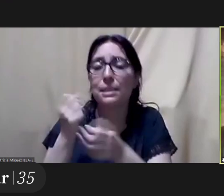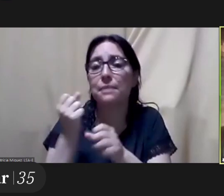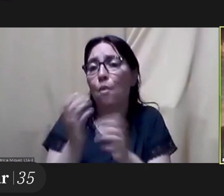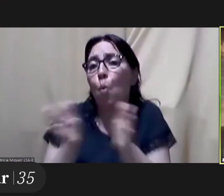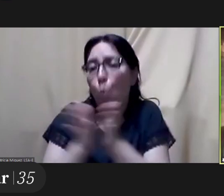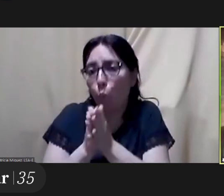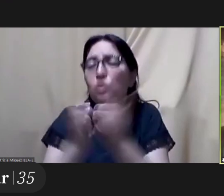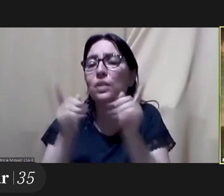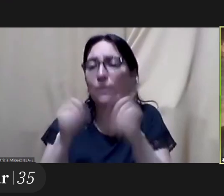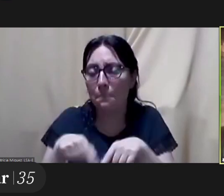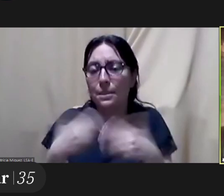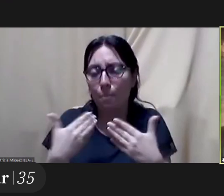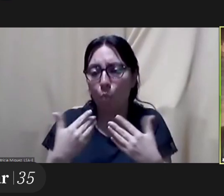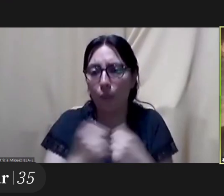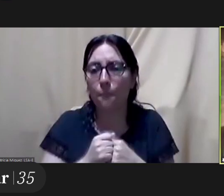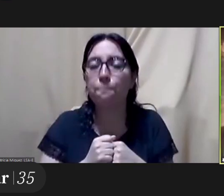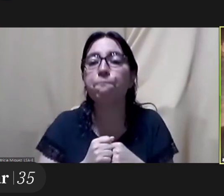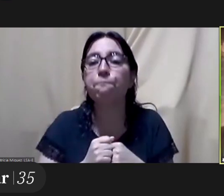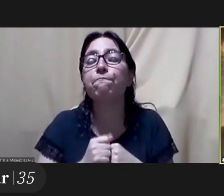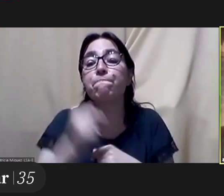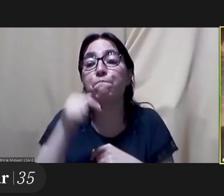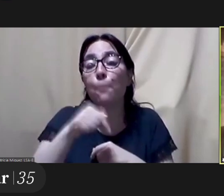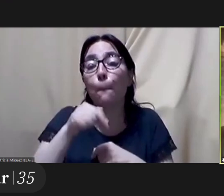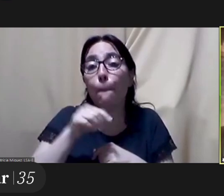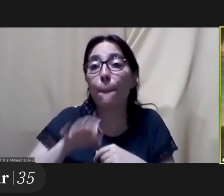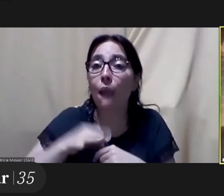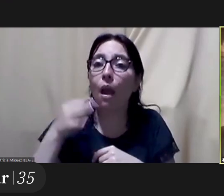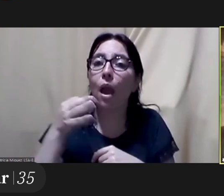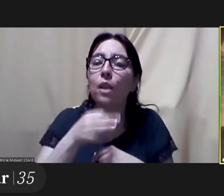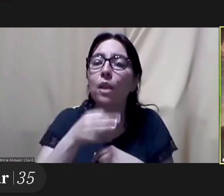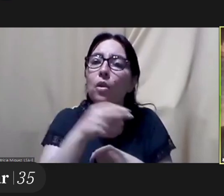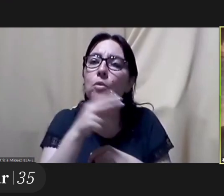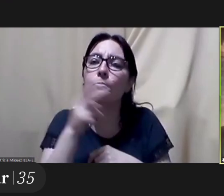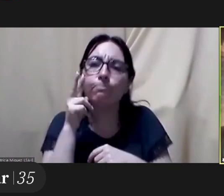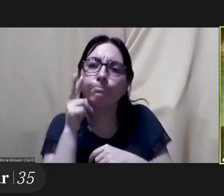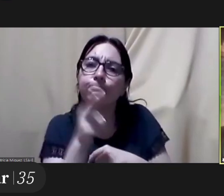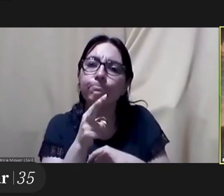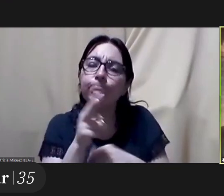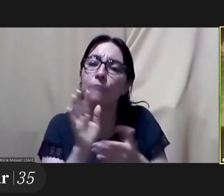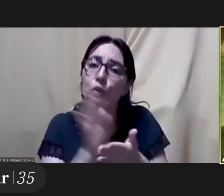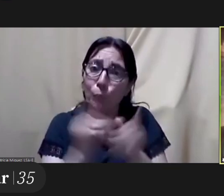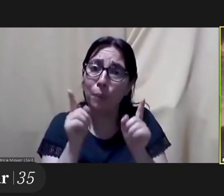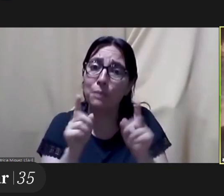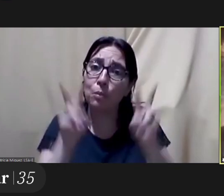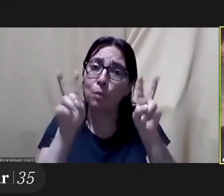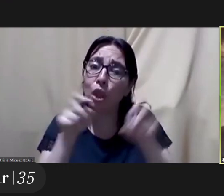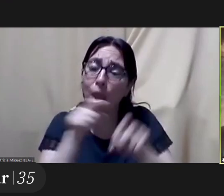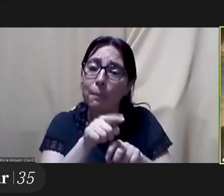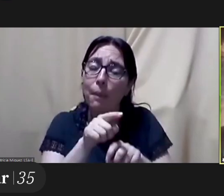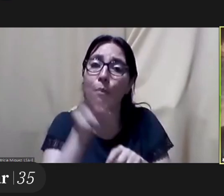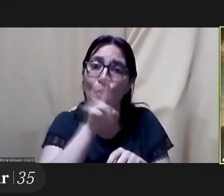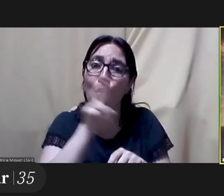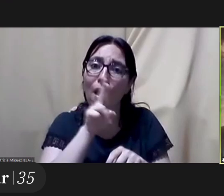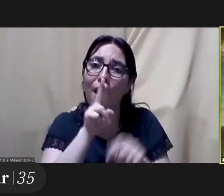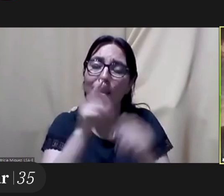this year when we see the severe differences